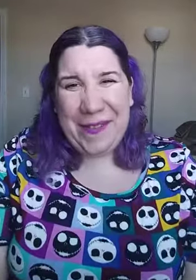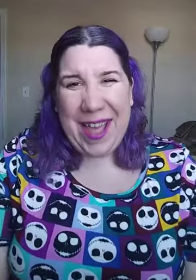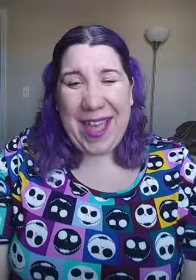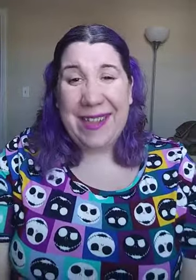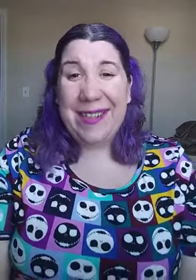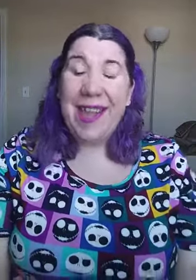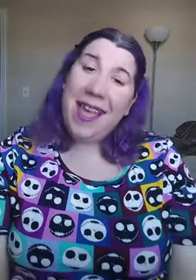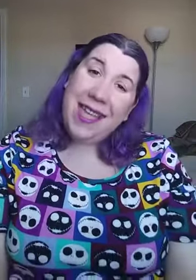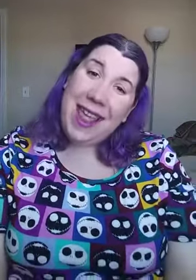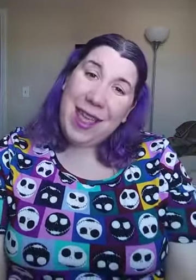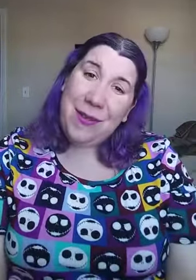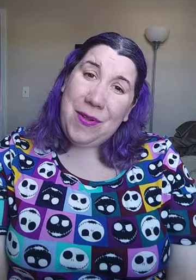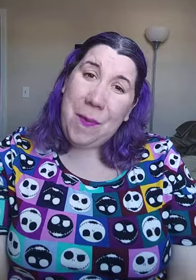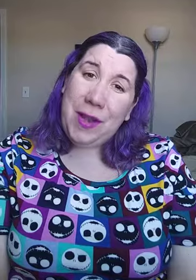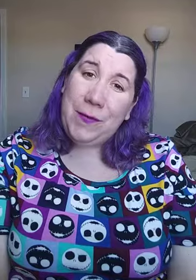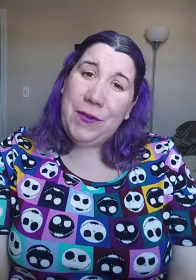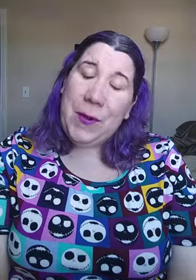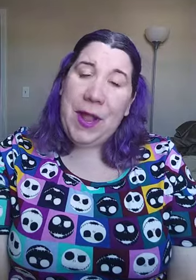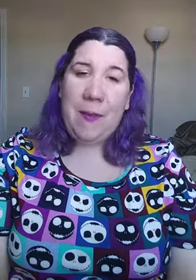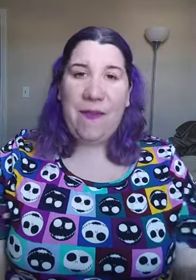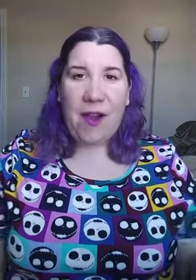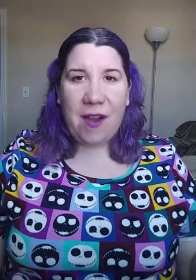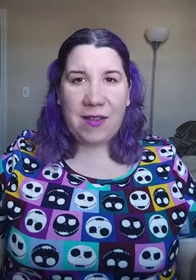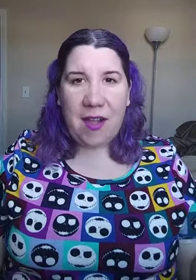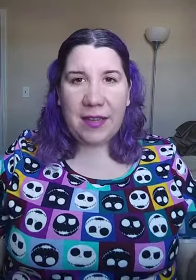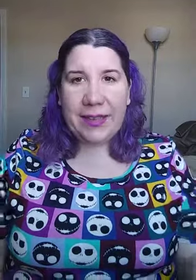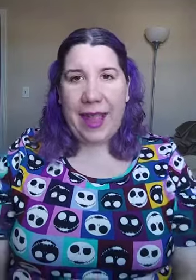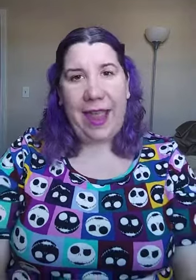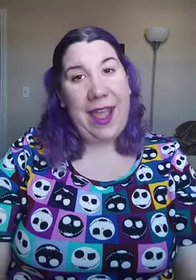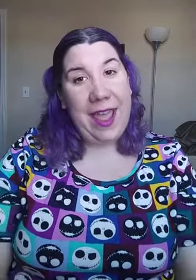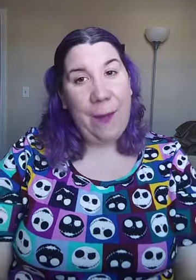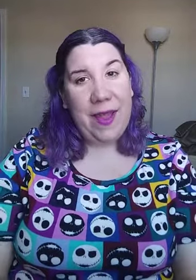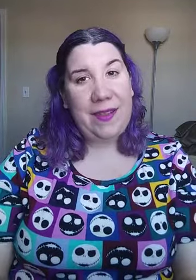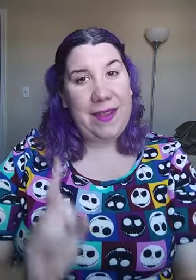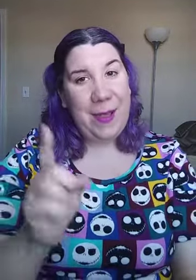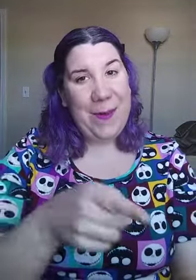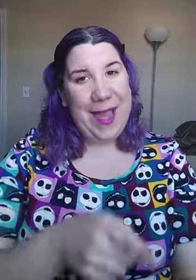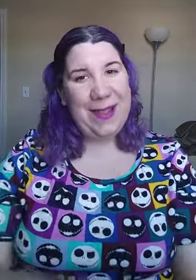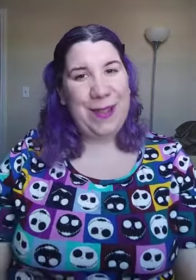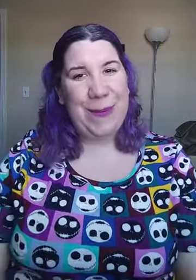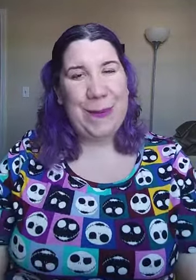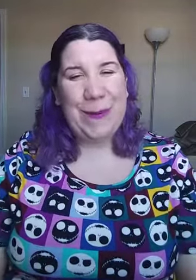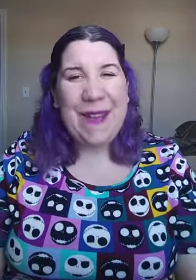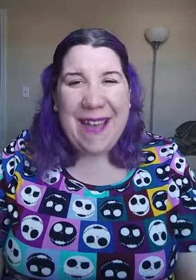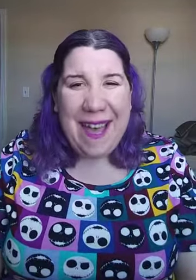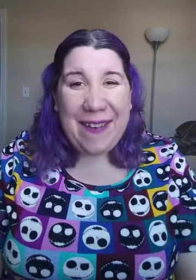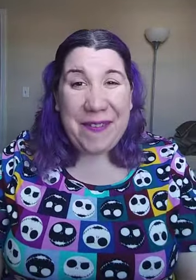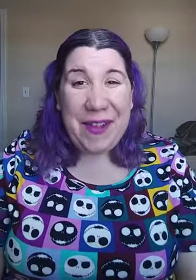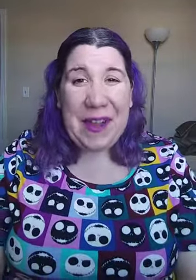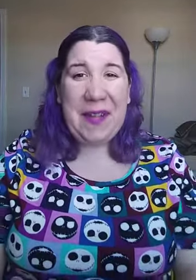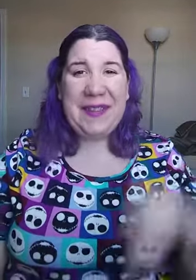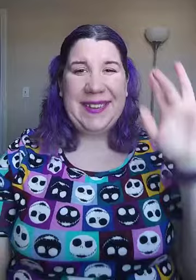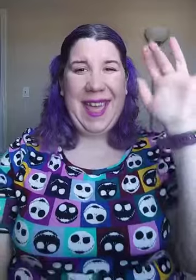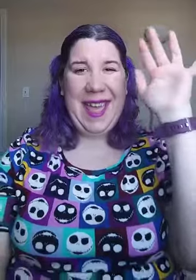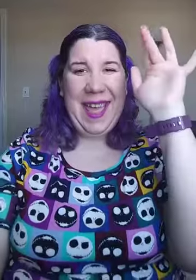my friends. Thank you so much for joining me for our song today, and I can't wait to see you again soon. Have a very good day.